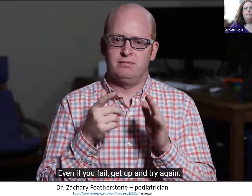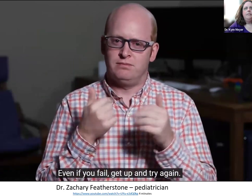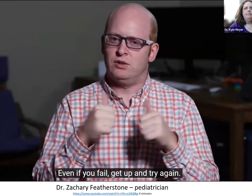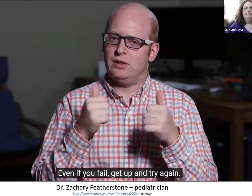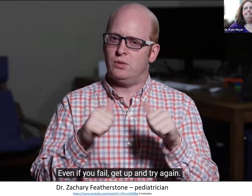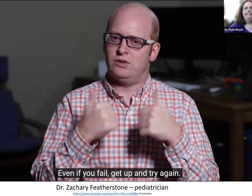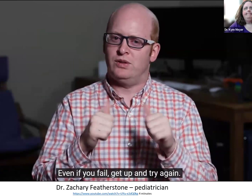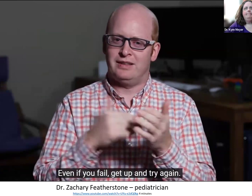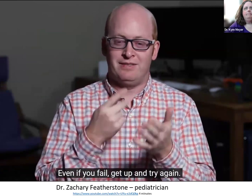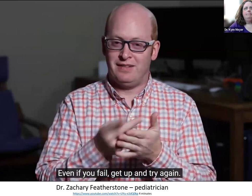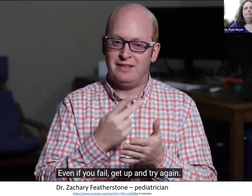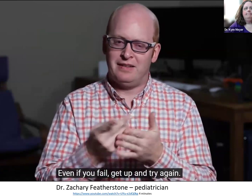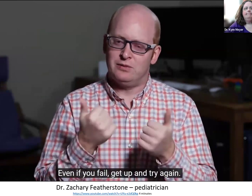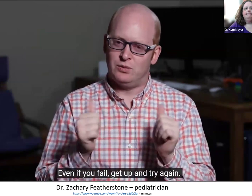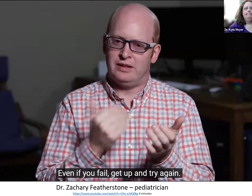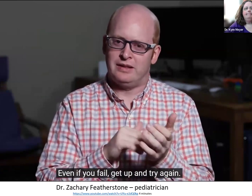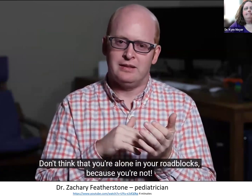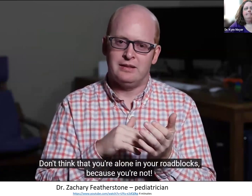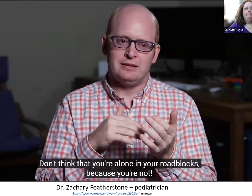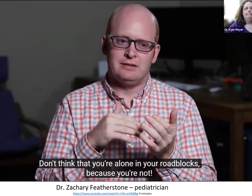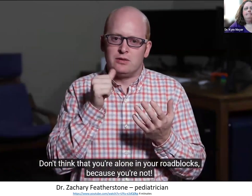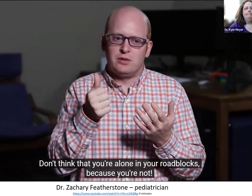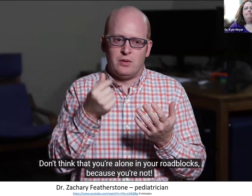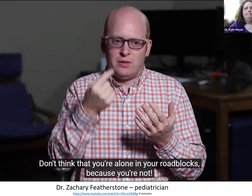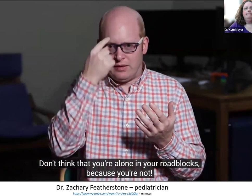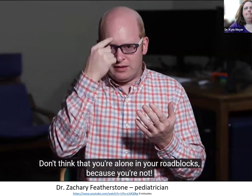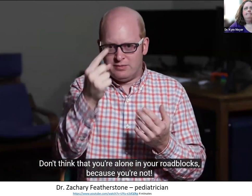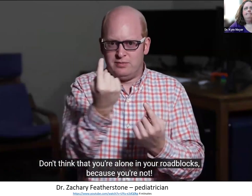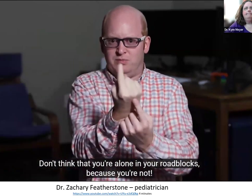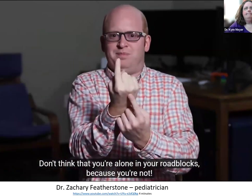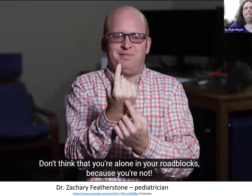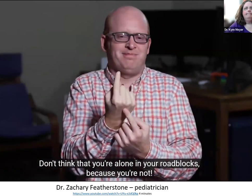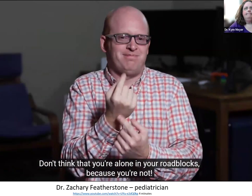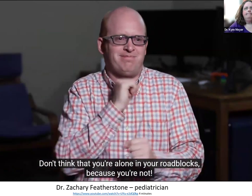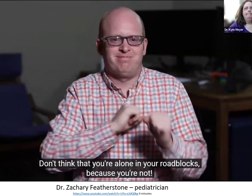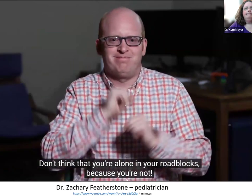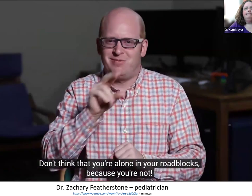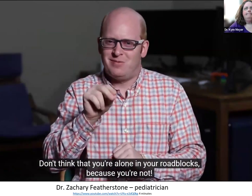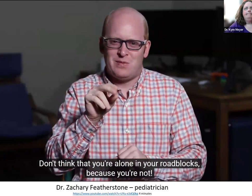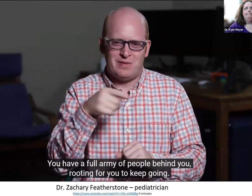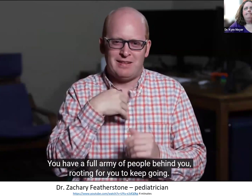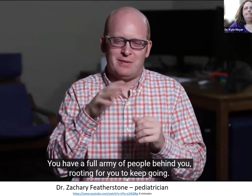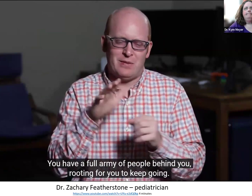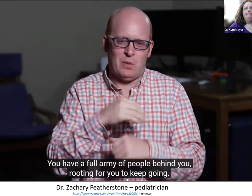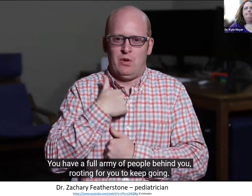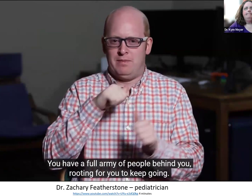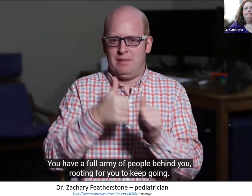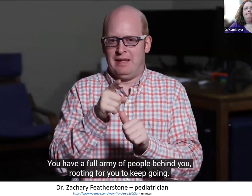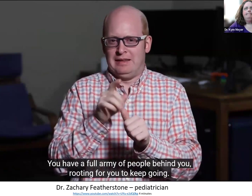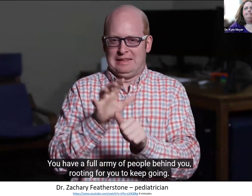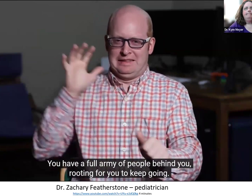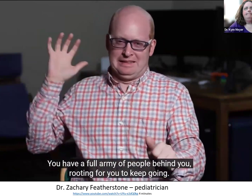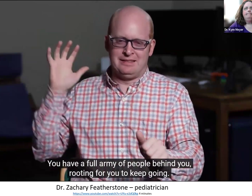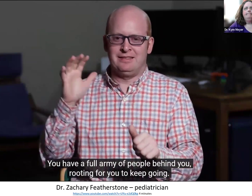if you fail, get up and try again. Don't think that you're alone in your roadblocks, because you're not. You have a full army of